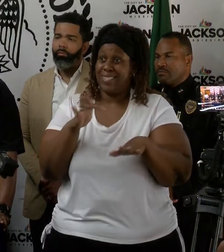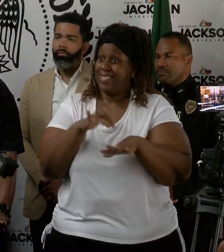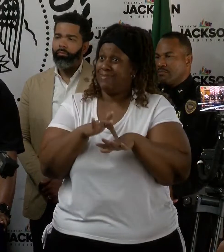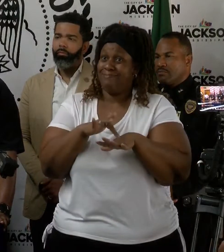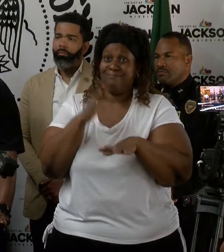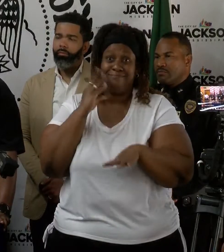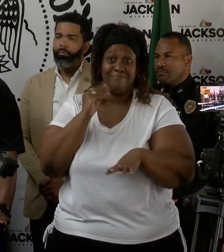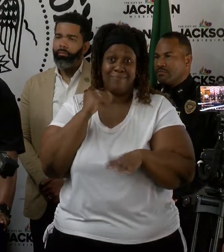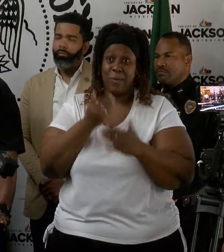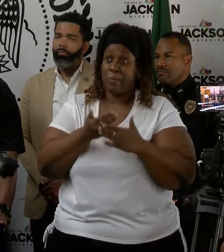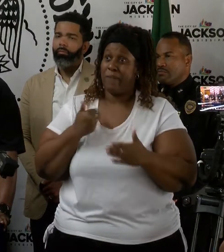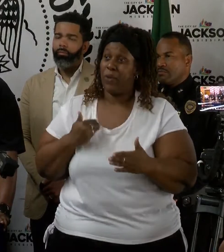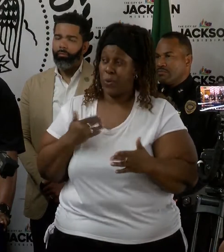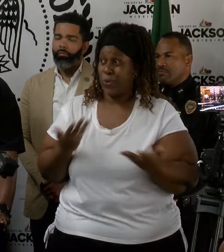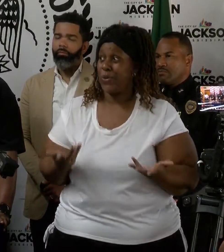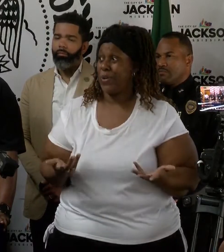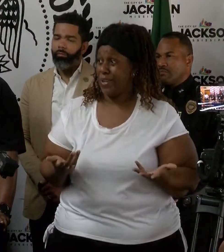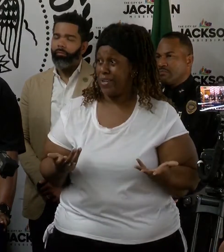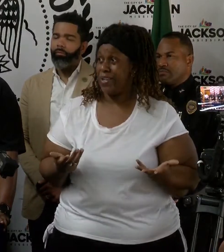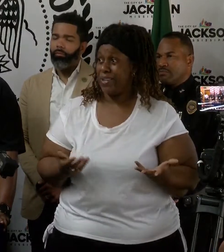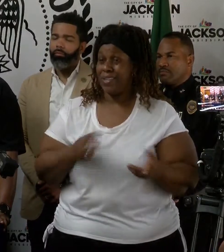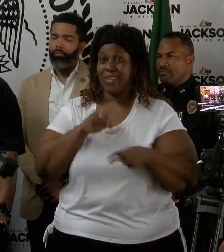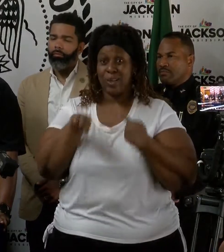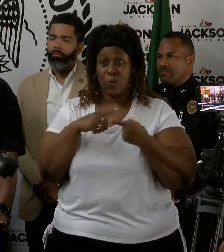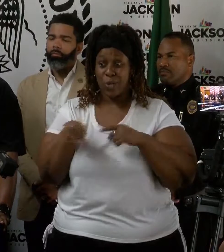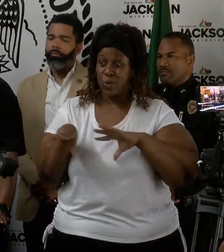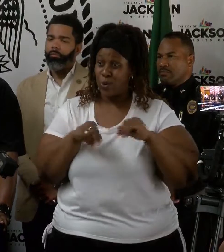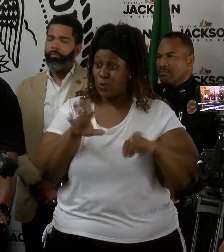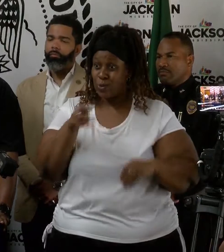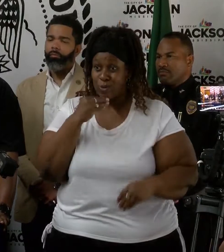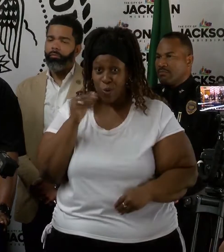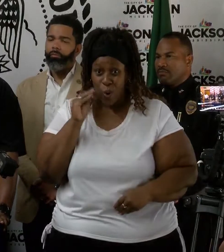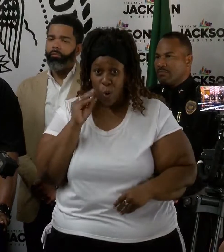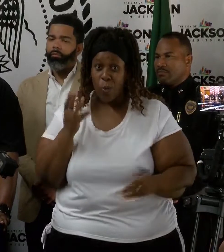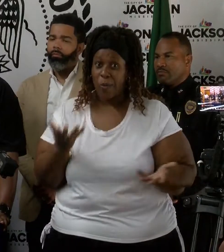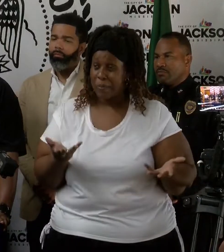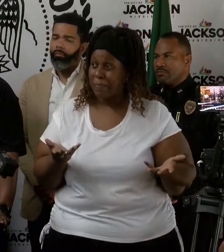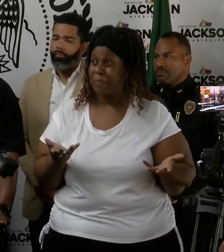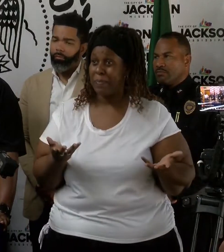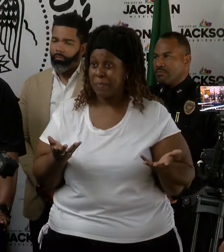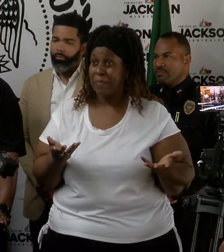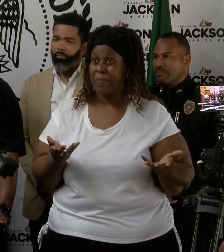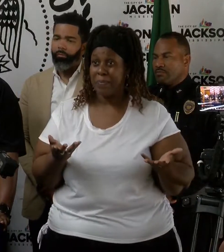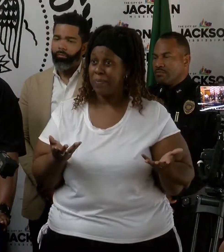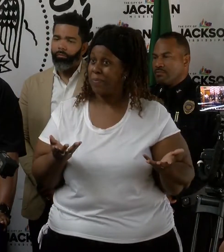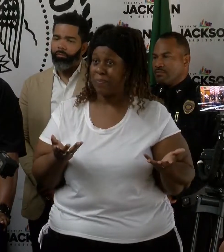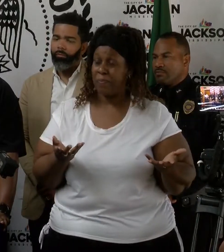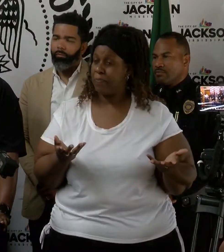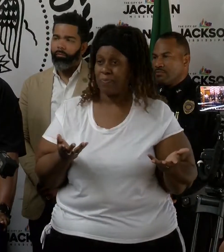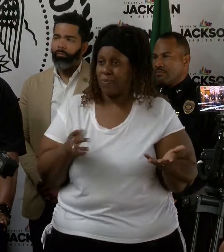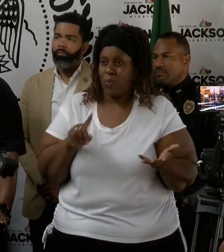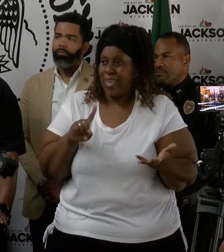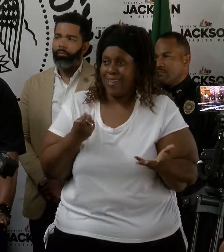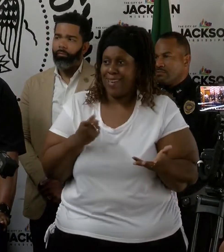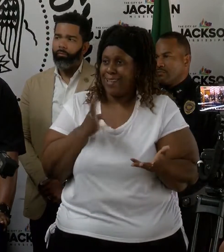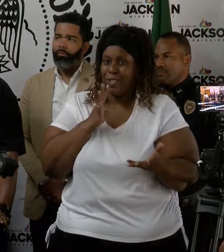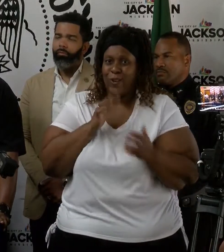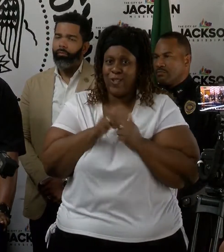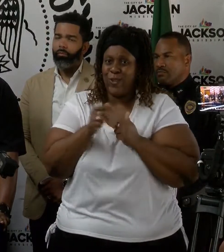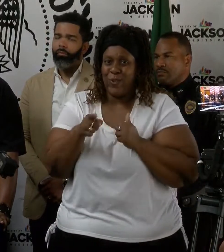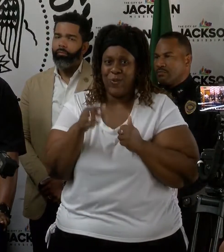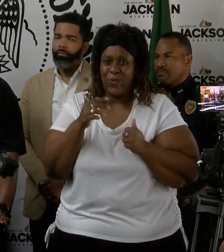before. And when you lose your home, there's not any words that we can say,